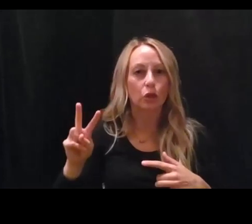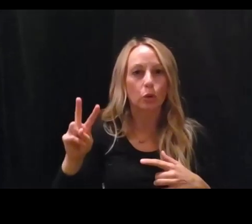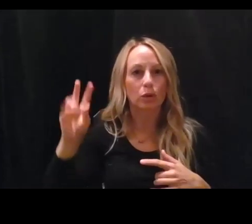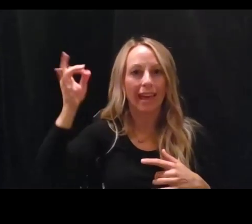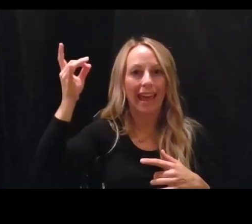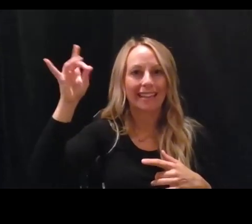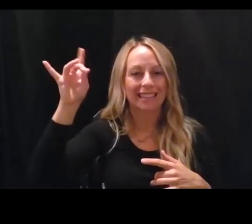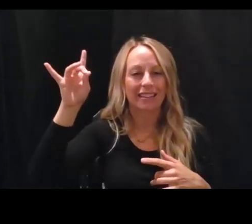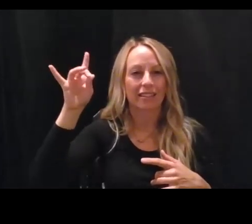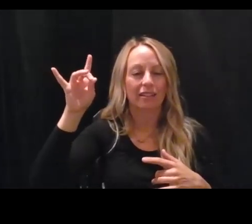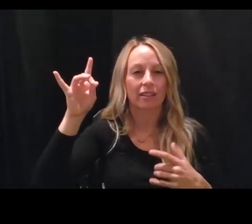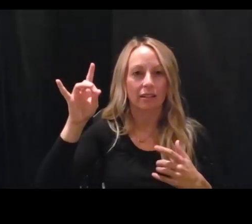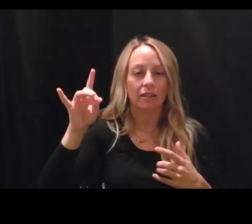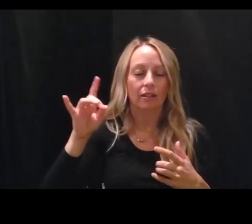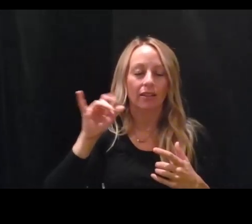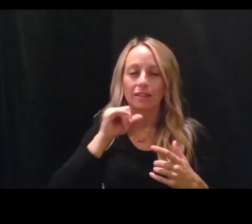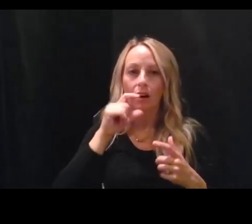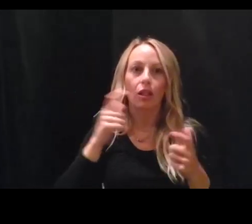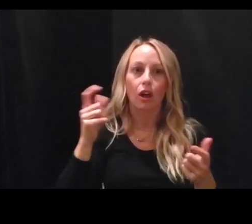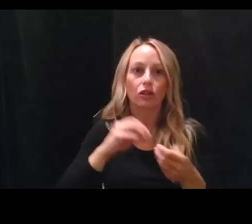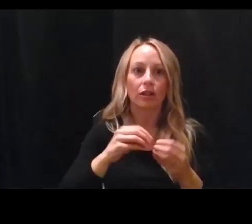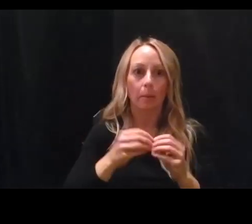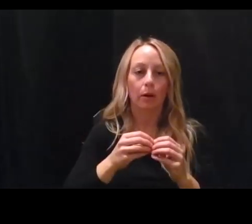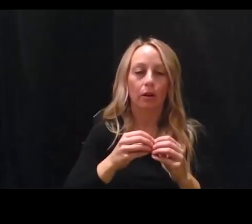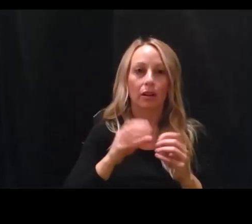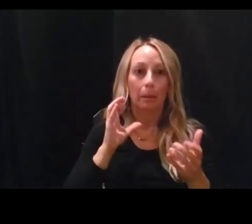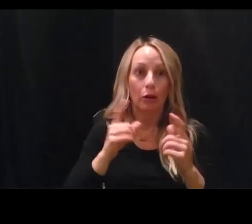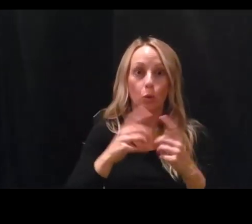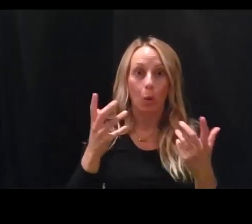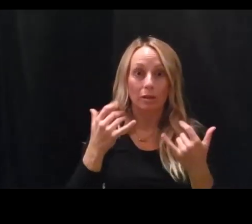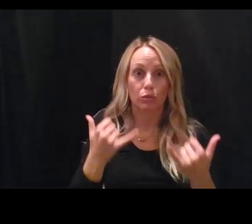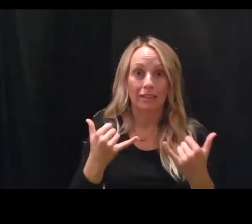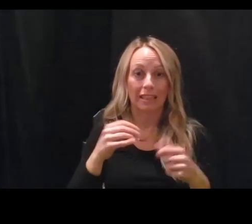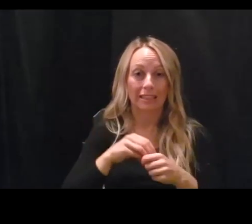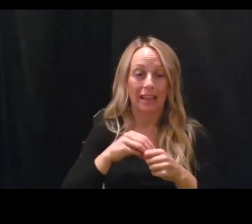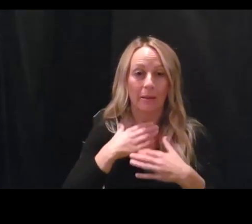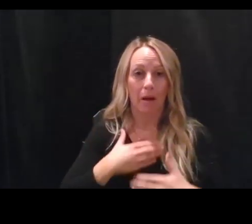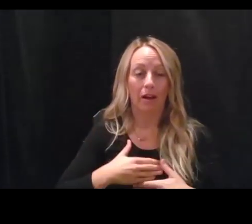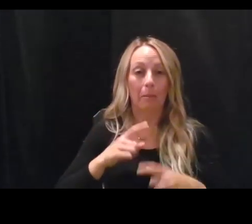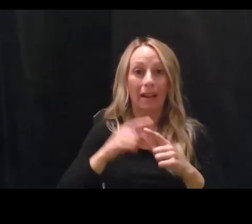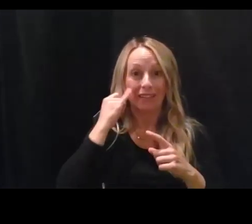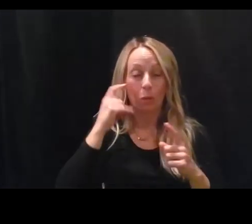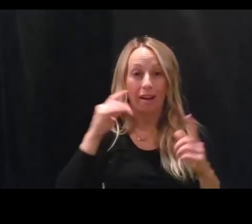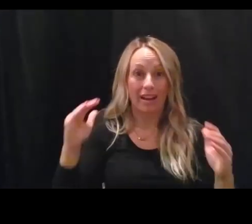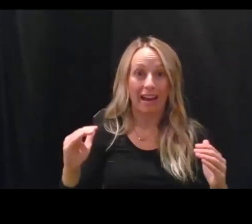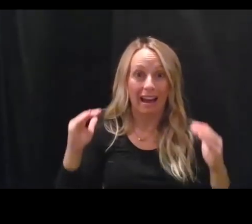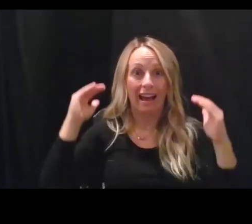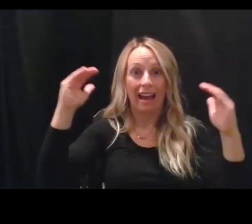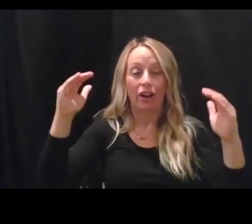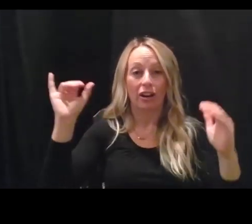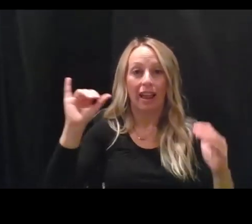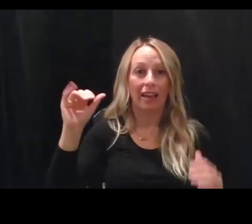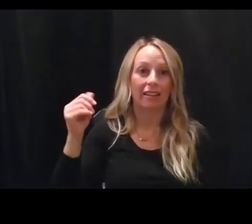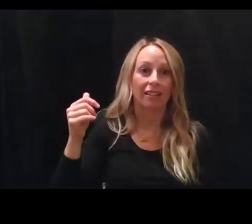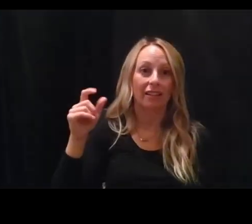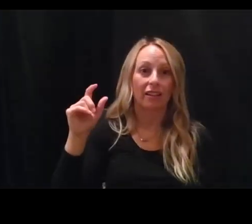in terms of the number of viruses that might be present. When you get the higher cycle thresholds, like 10 to the 30, uh,